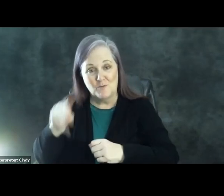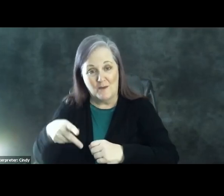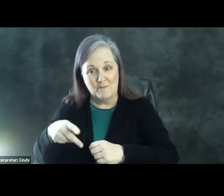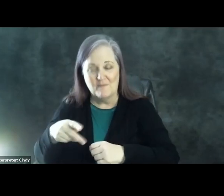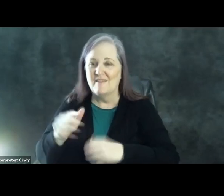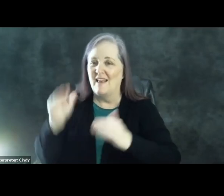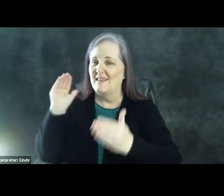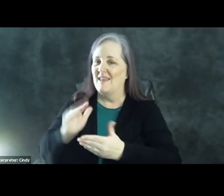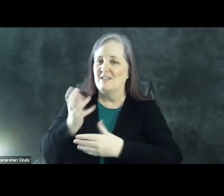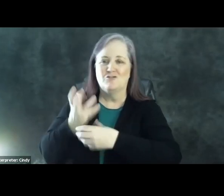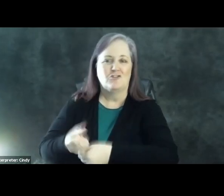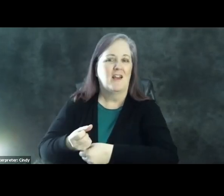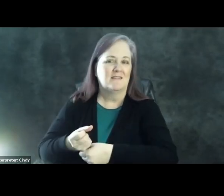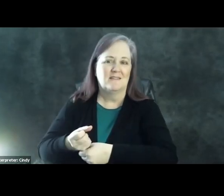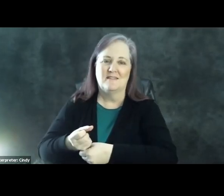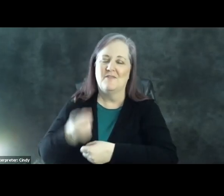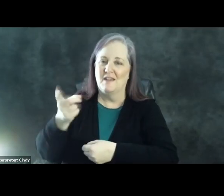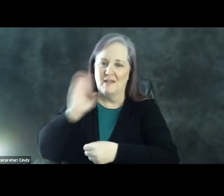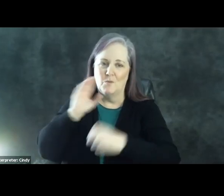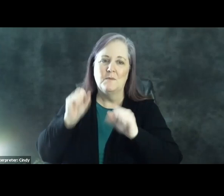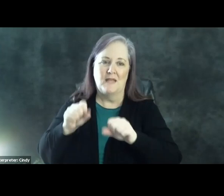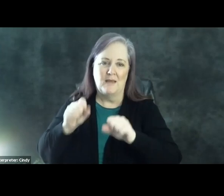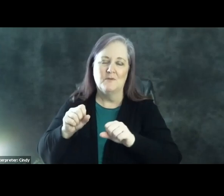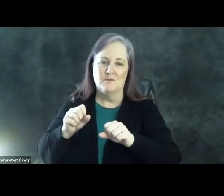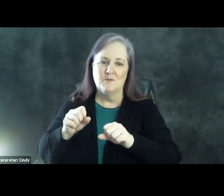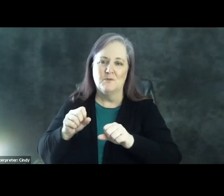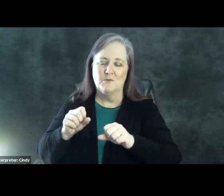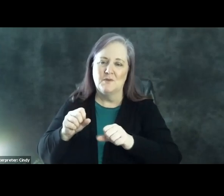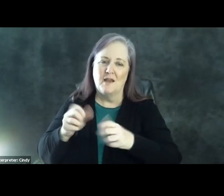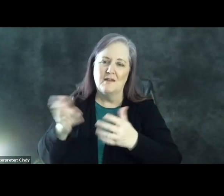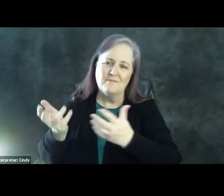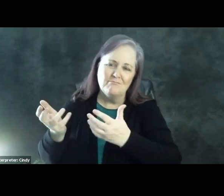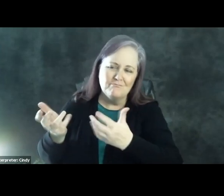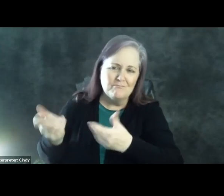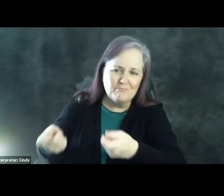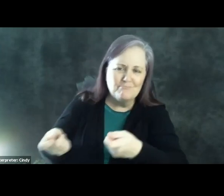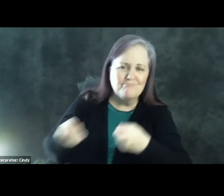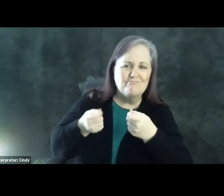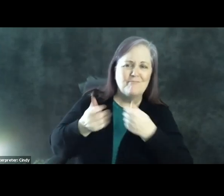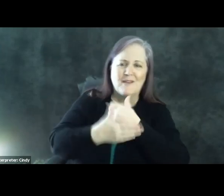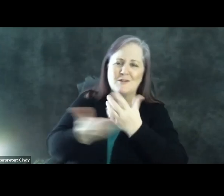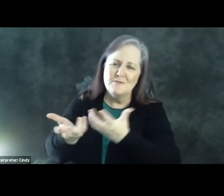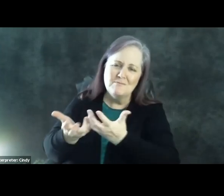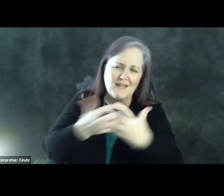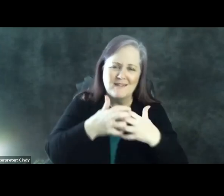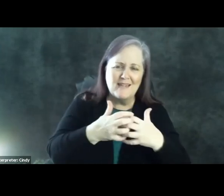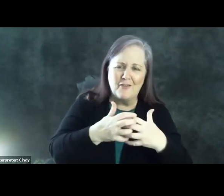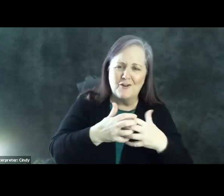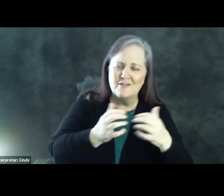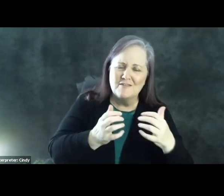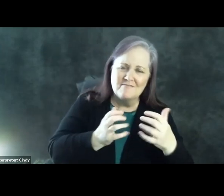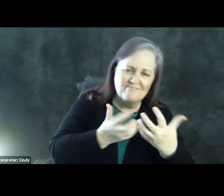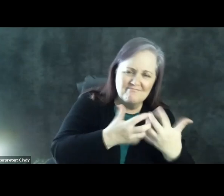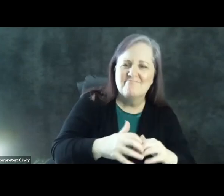trust that President Trump will be able to kind of bring the country back together. And that's one of the the question wordings that Danielle was